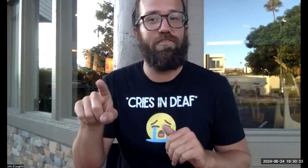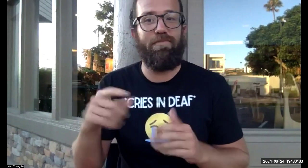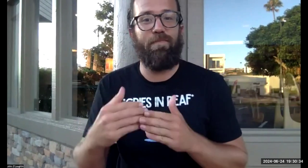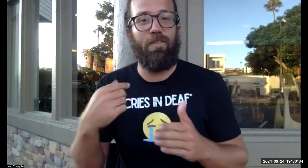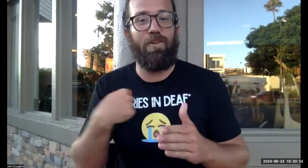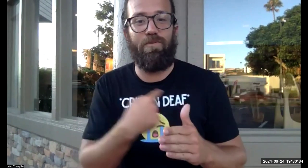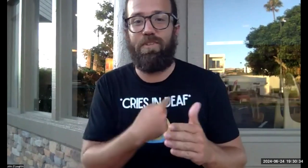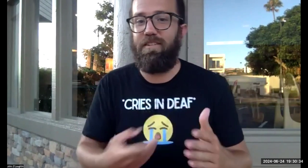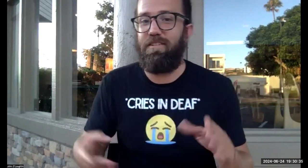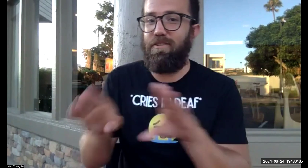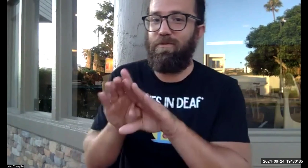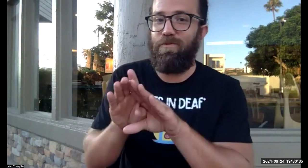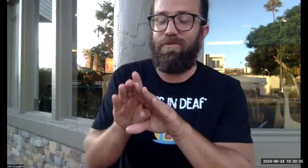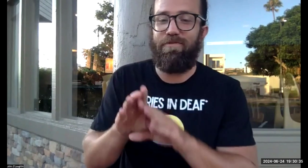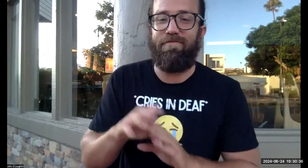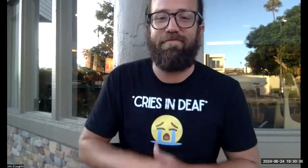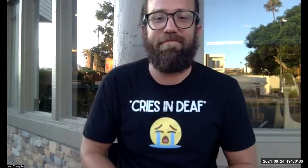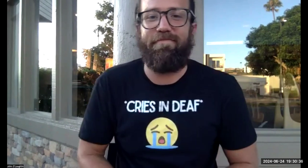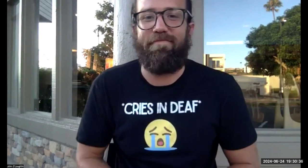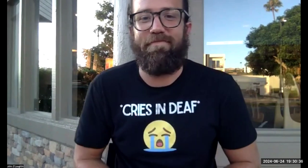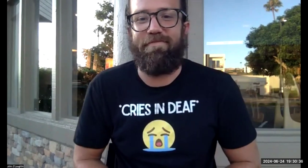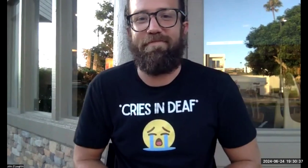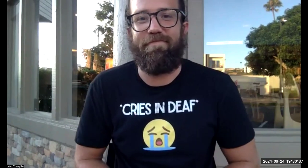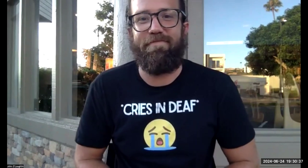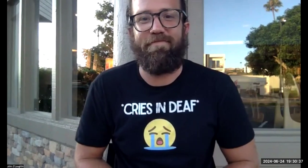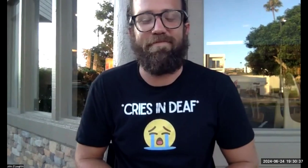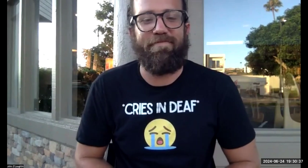Any other last questions before we close out this orientation?